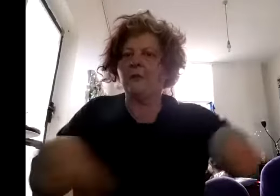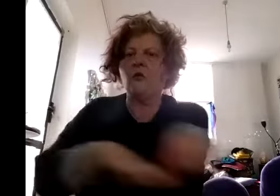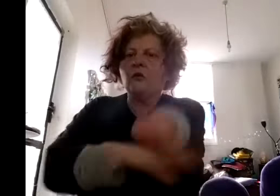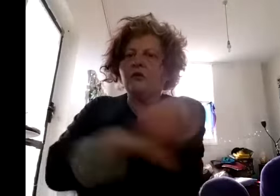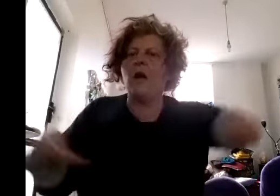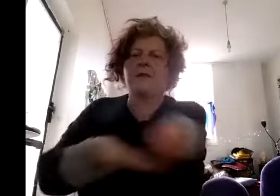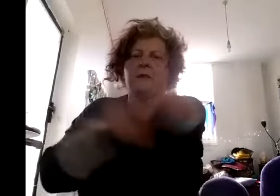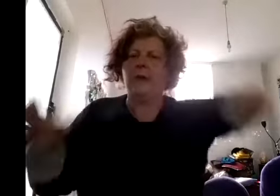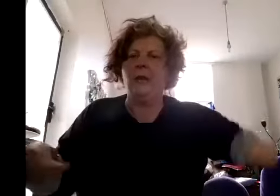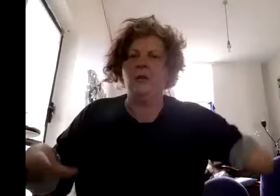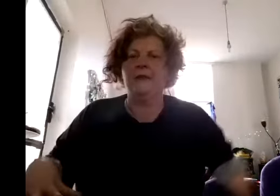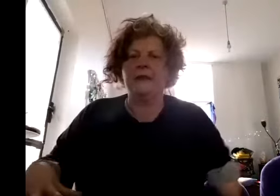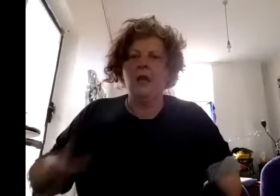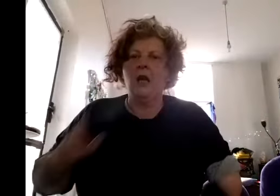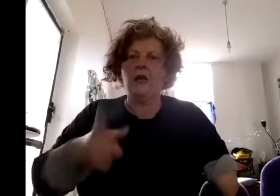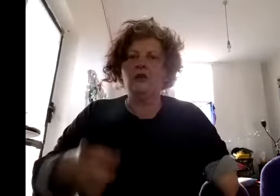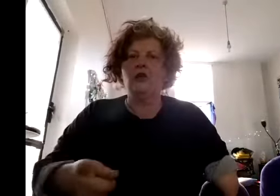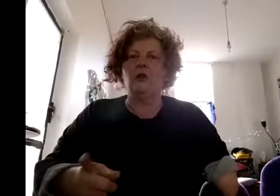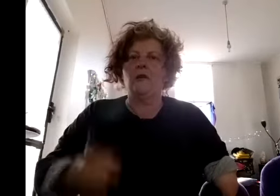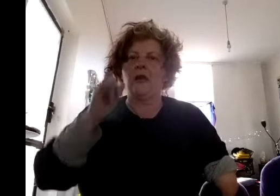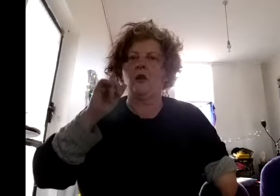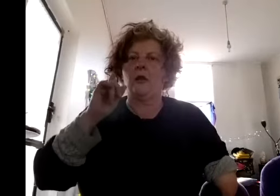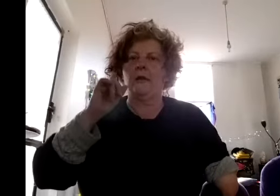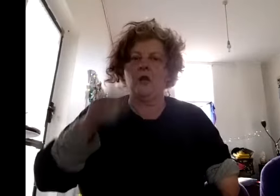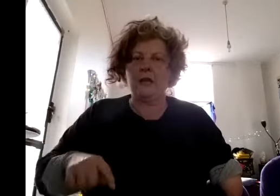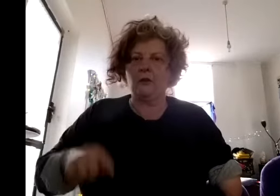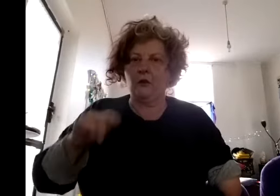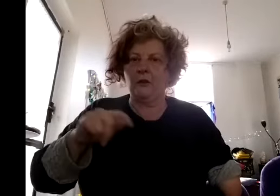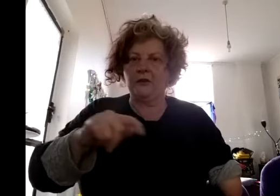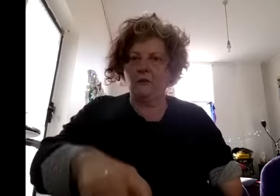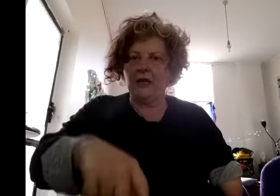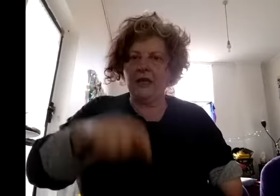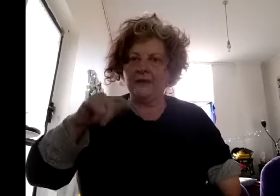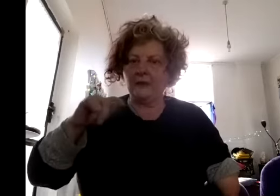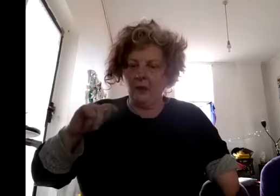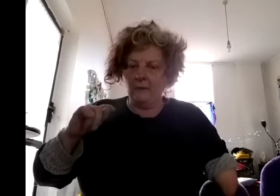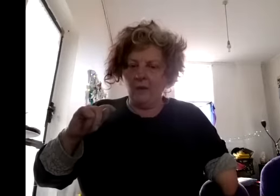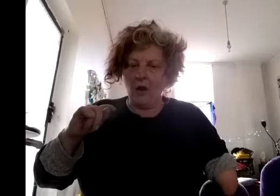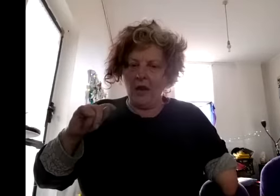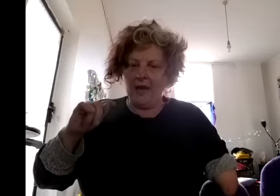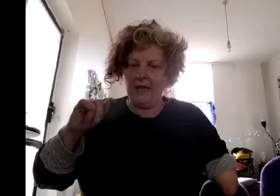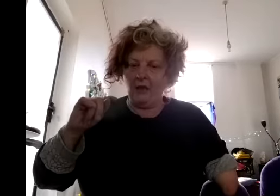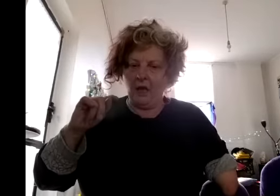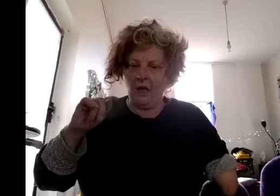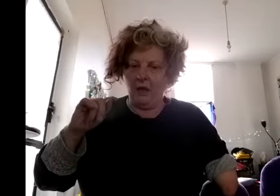with all types of impairments and i knew that if i learned to read if i um